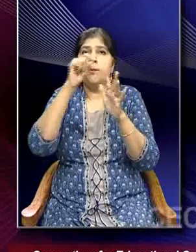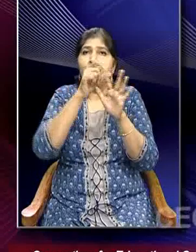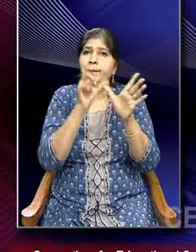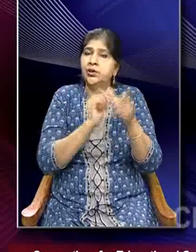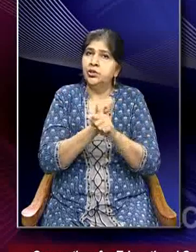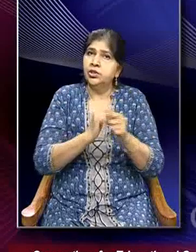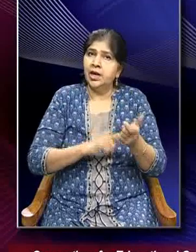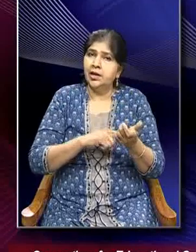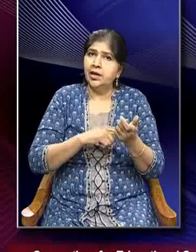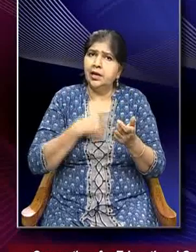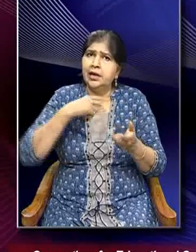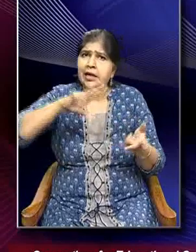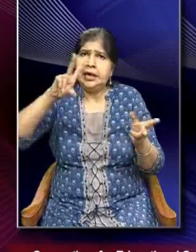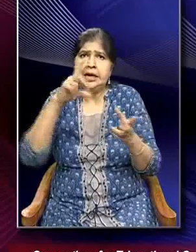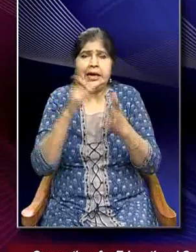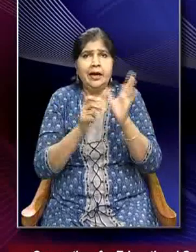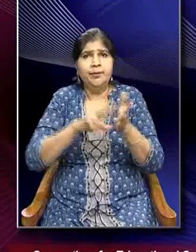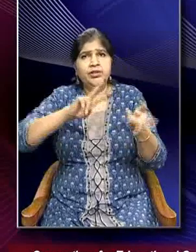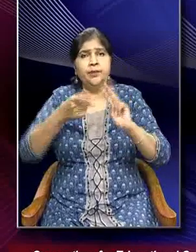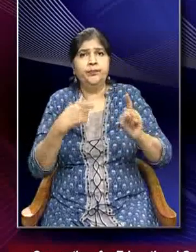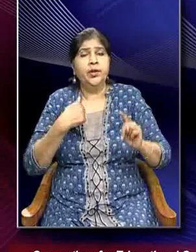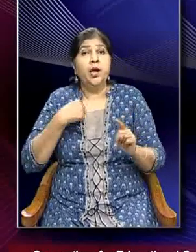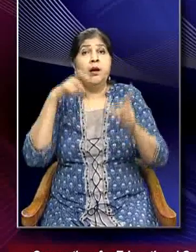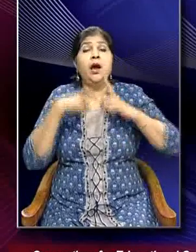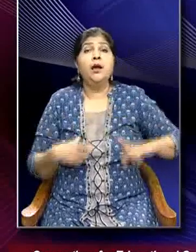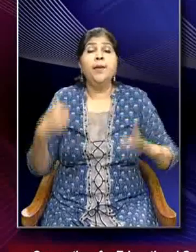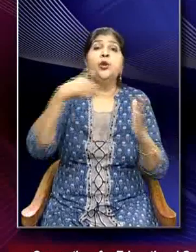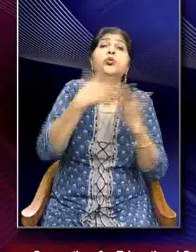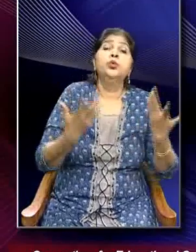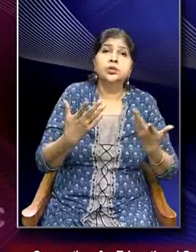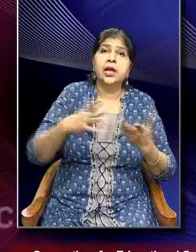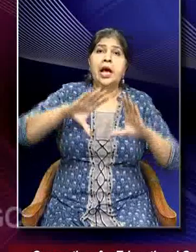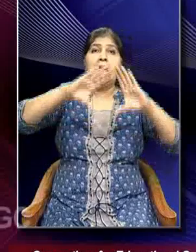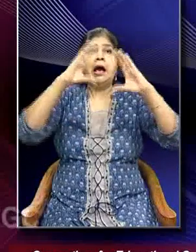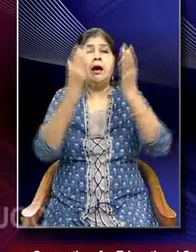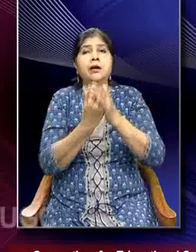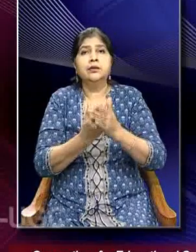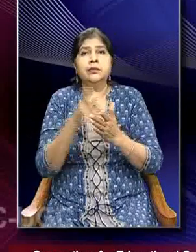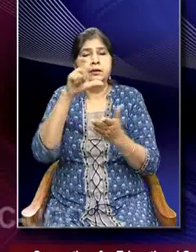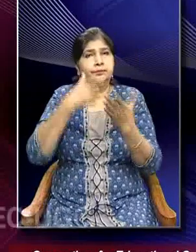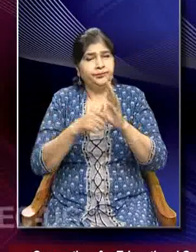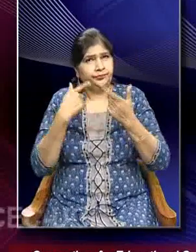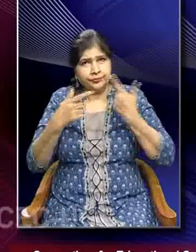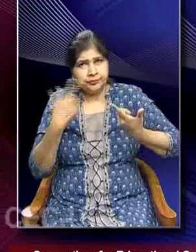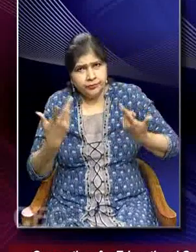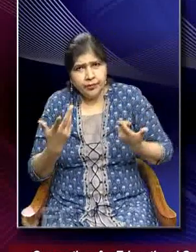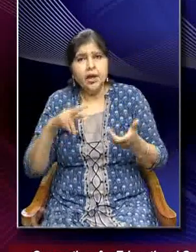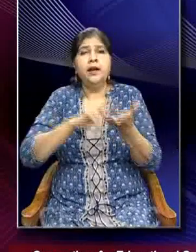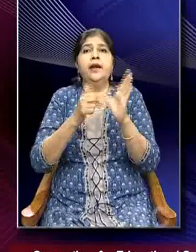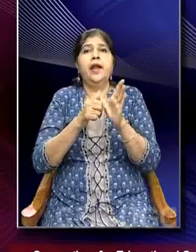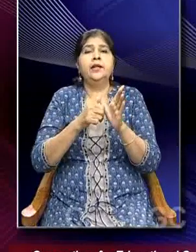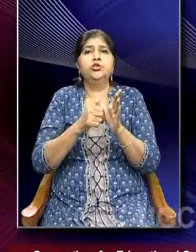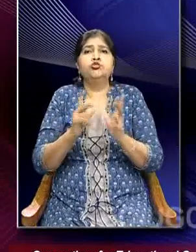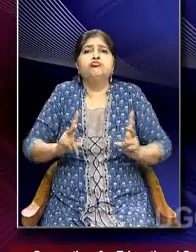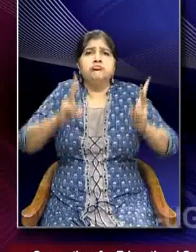understand the human impact on Earth's climate. Whereas, when we talk about natural causes of